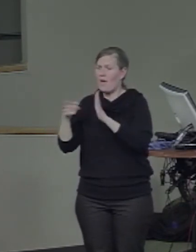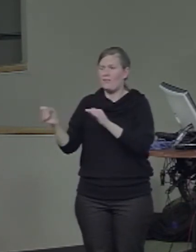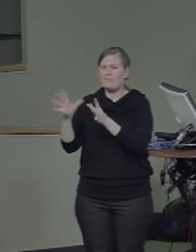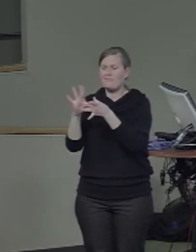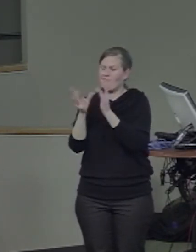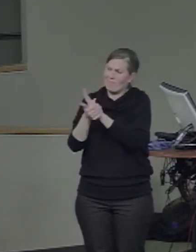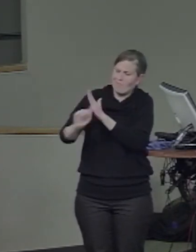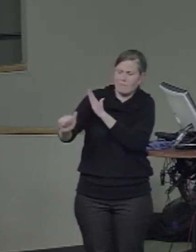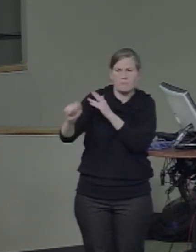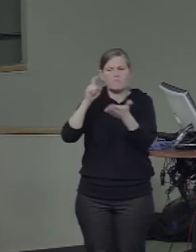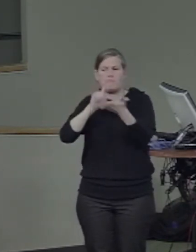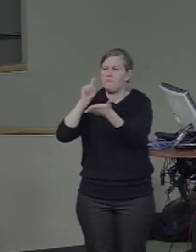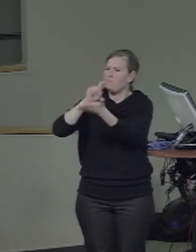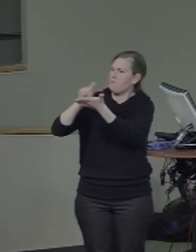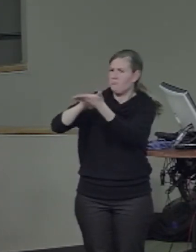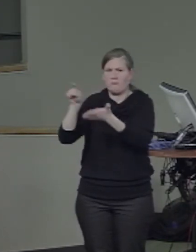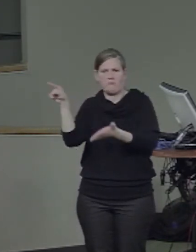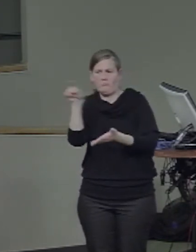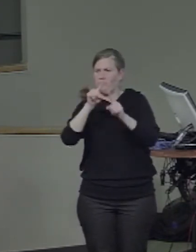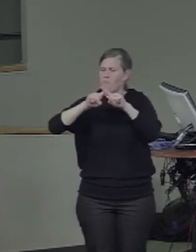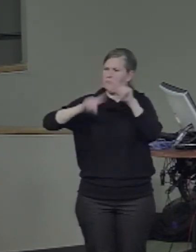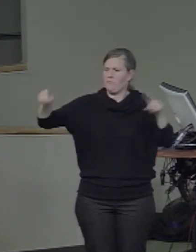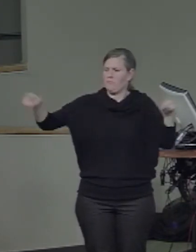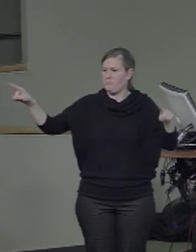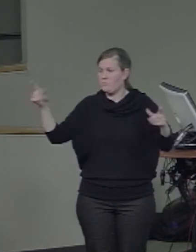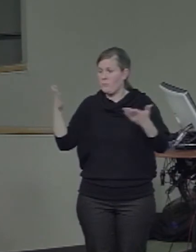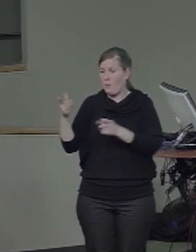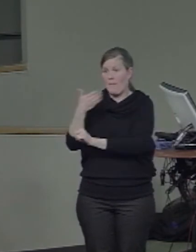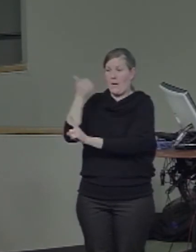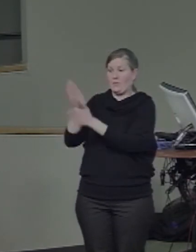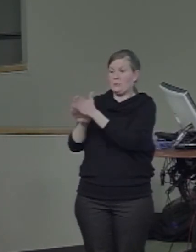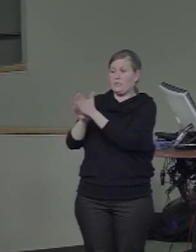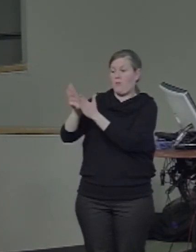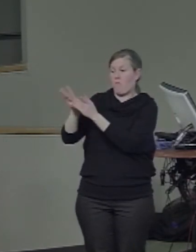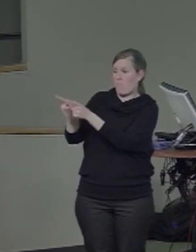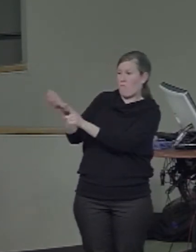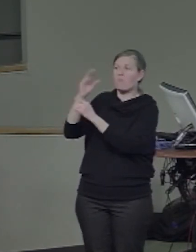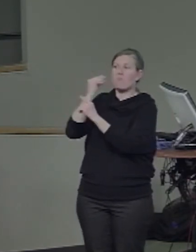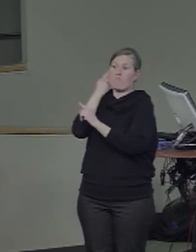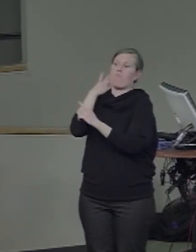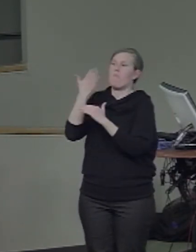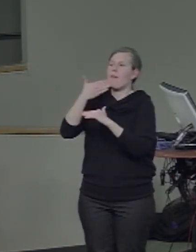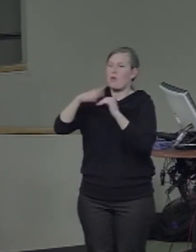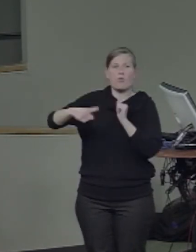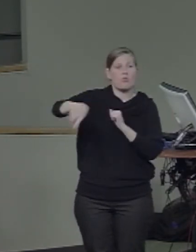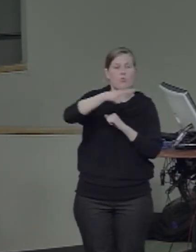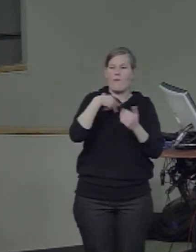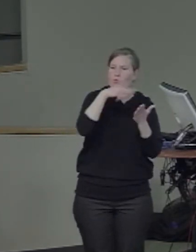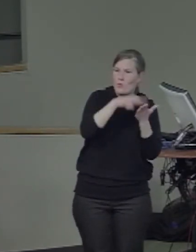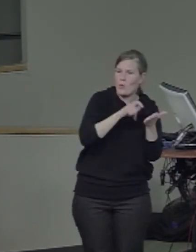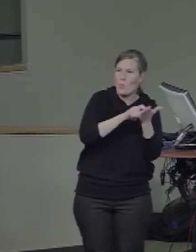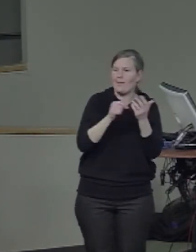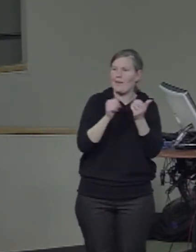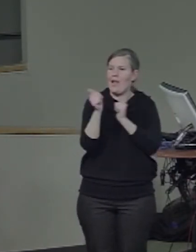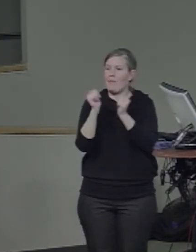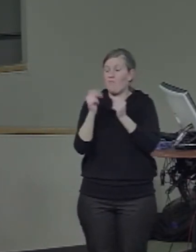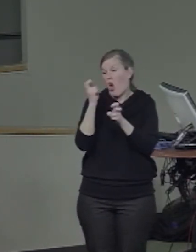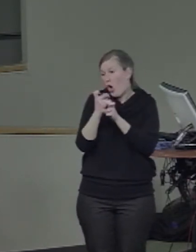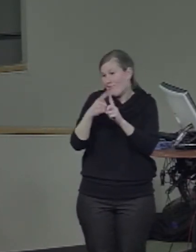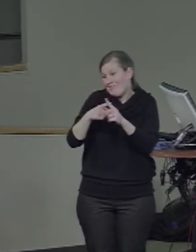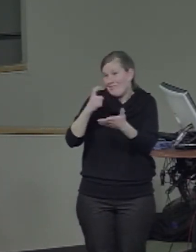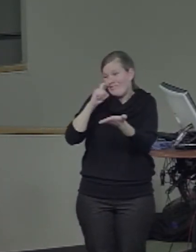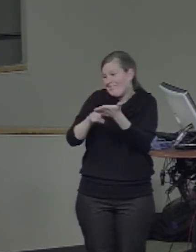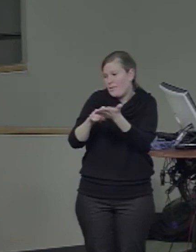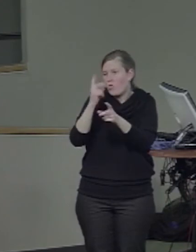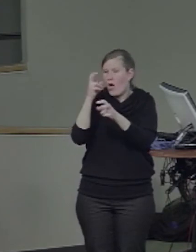developed than an individual that's also literate. A little hard to know what the right control comparison is there.